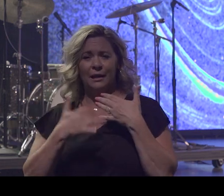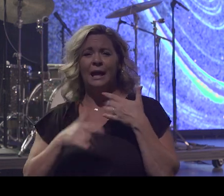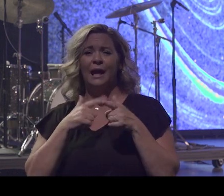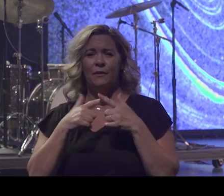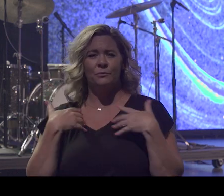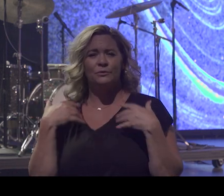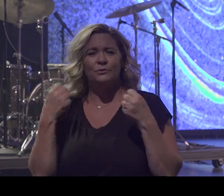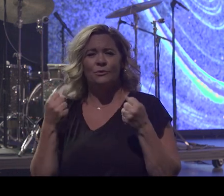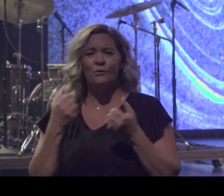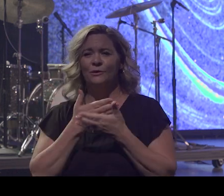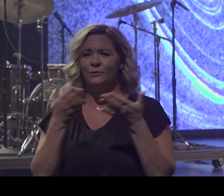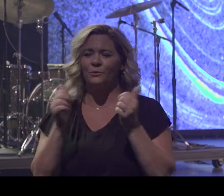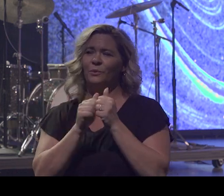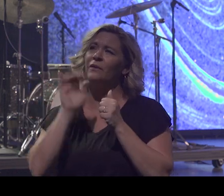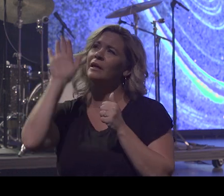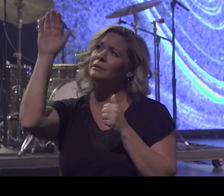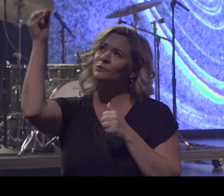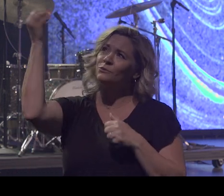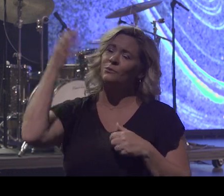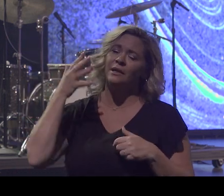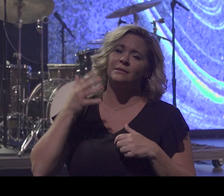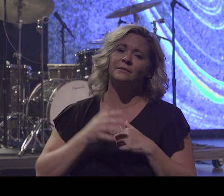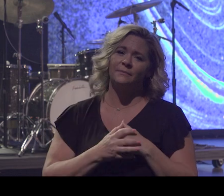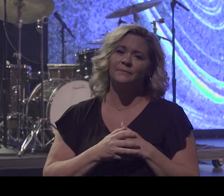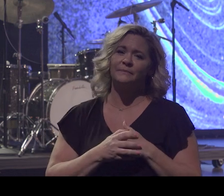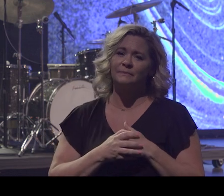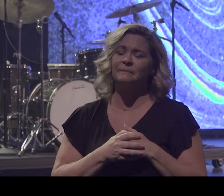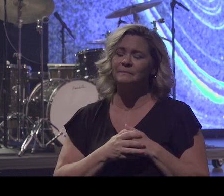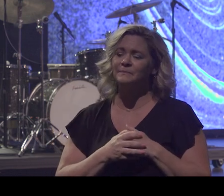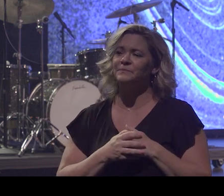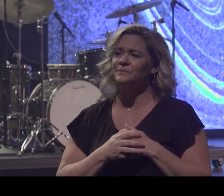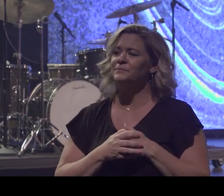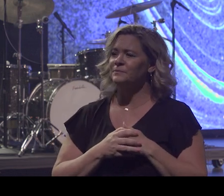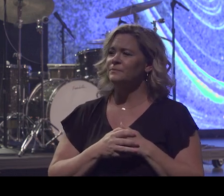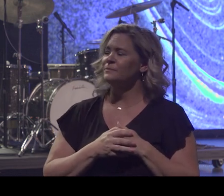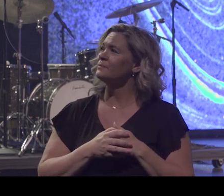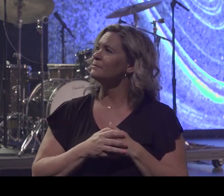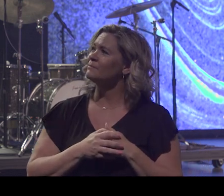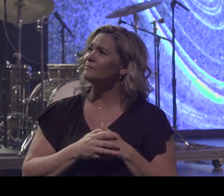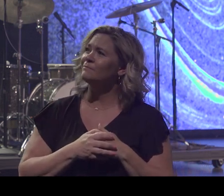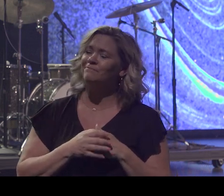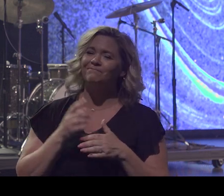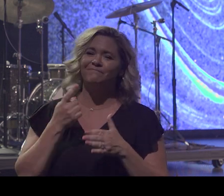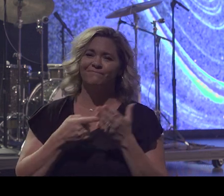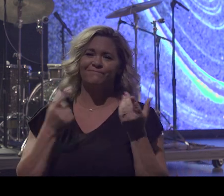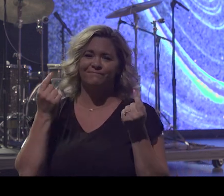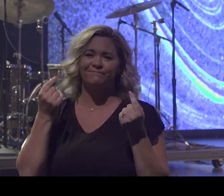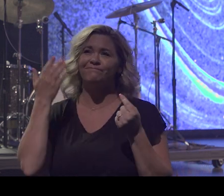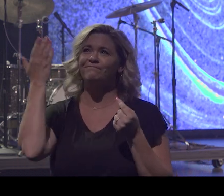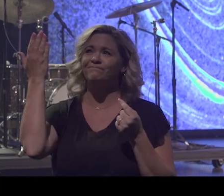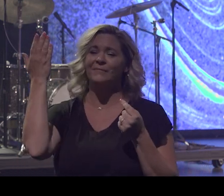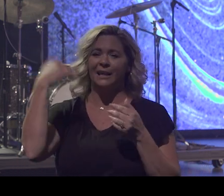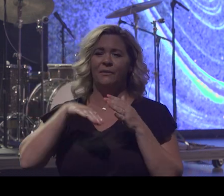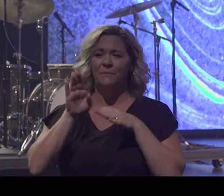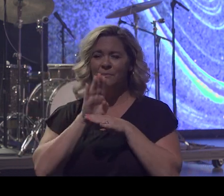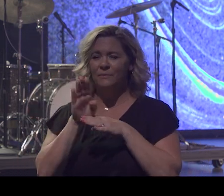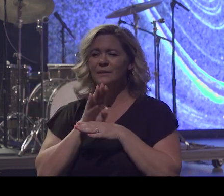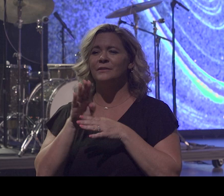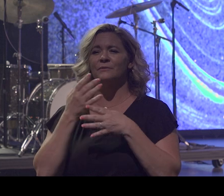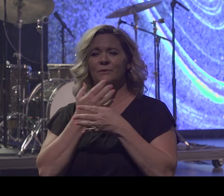with his grace. That's what he do. He's in the business of rescuing, redeeming, and